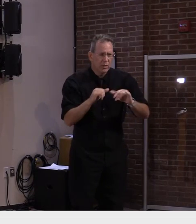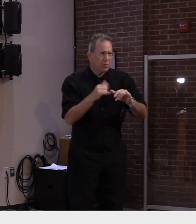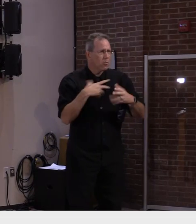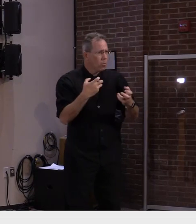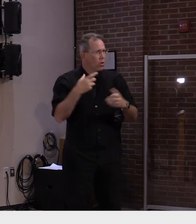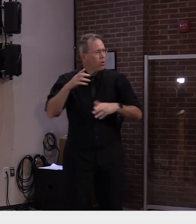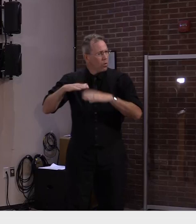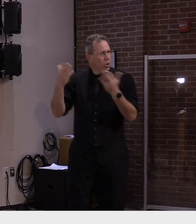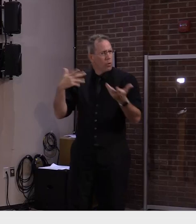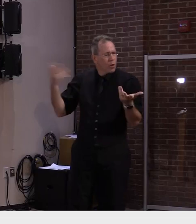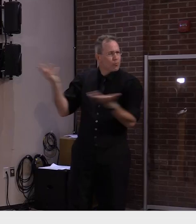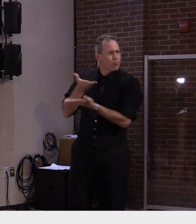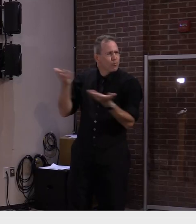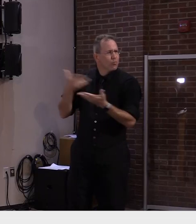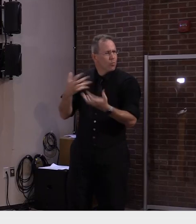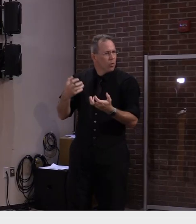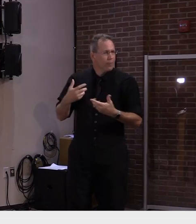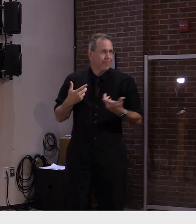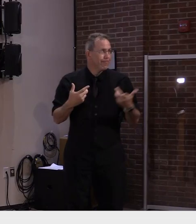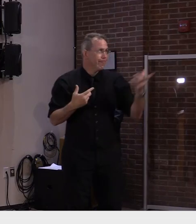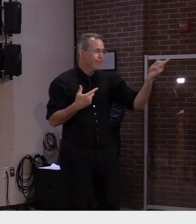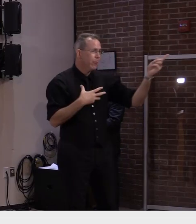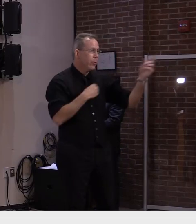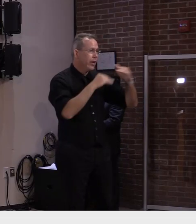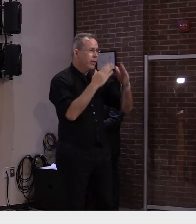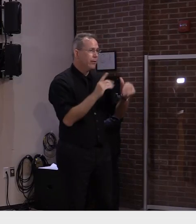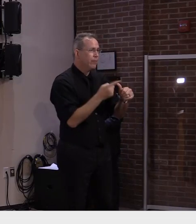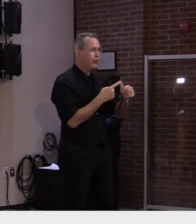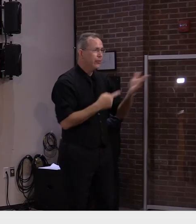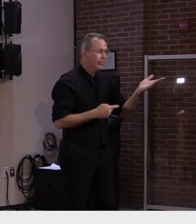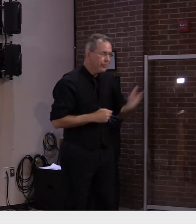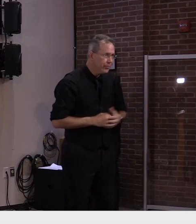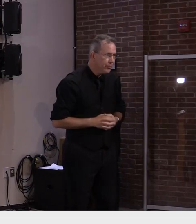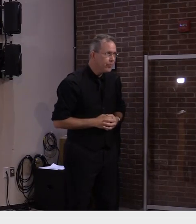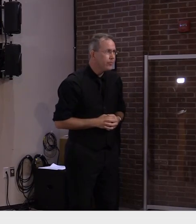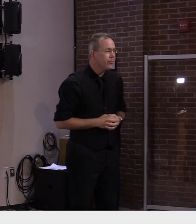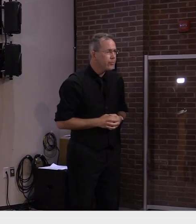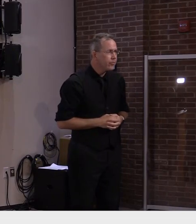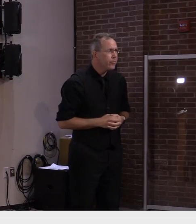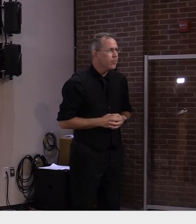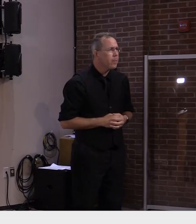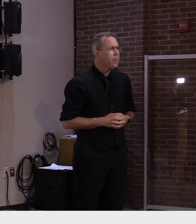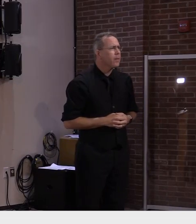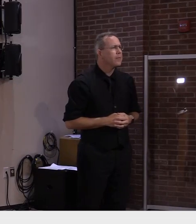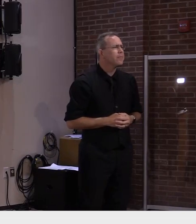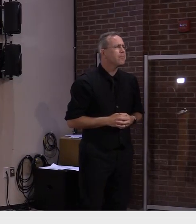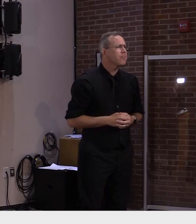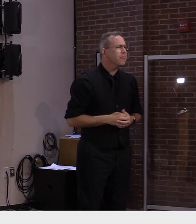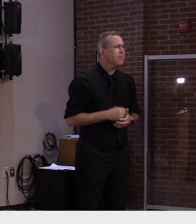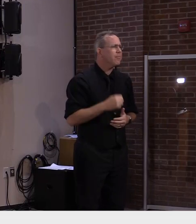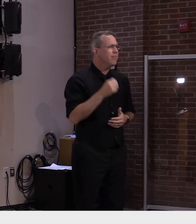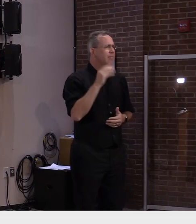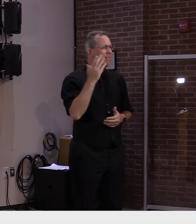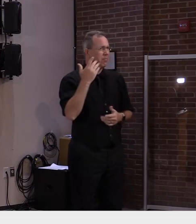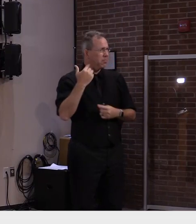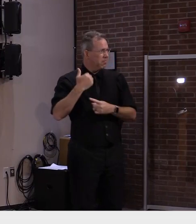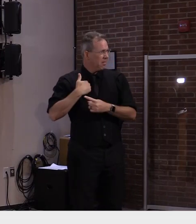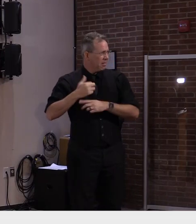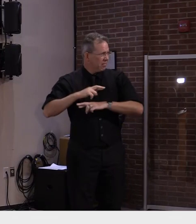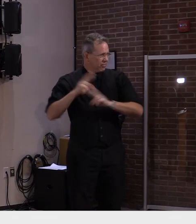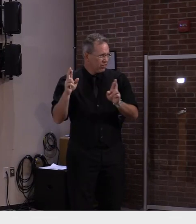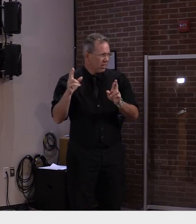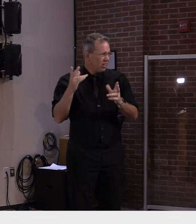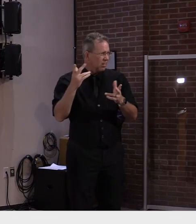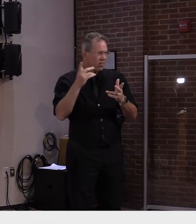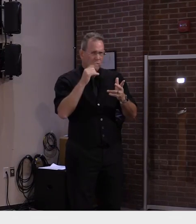in that regard. It just seems as though we could have a reciprocal type of reciprocity in terms